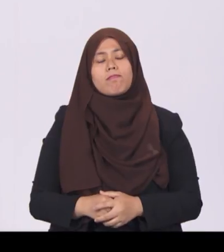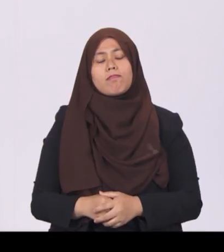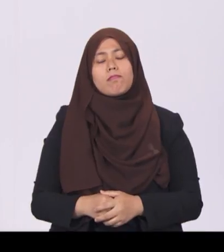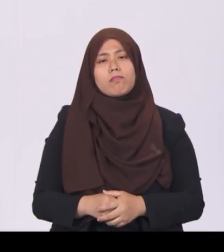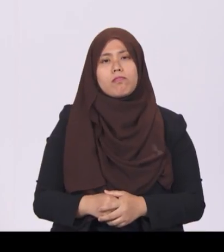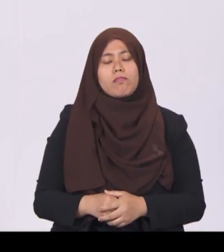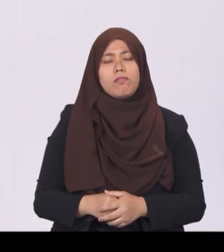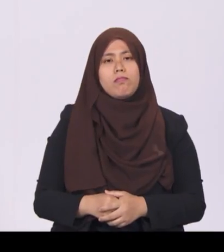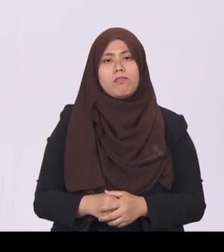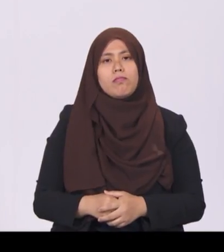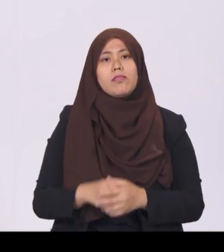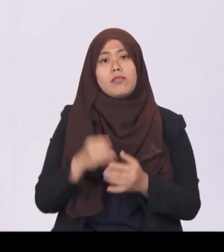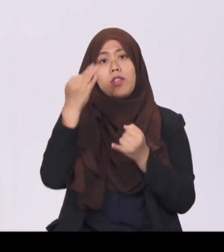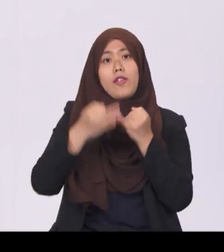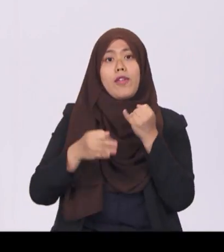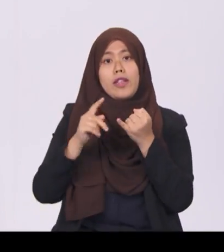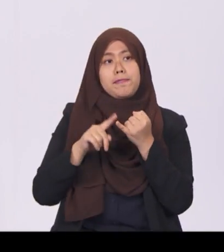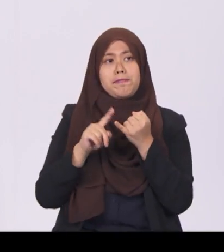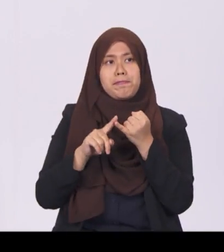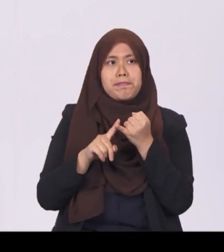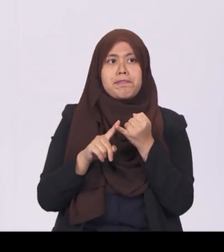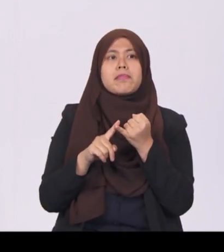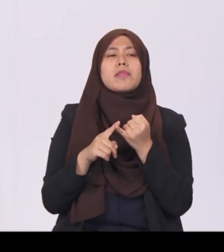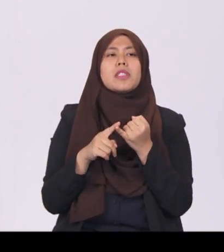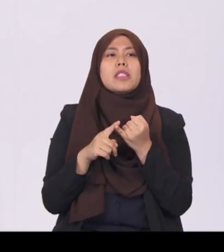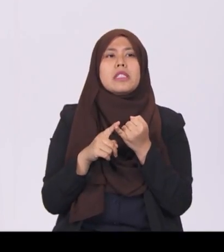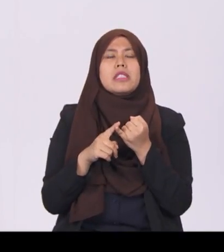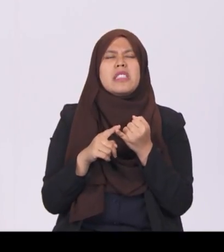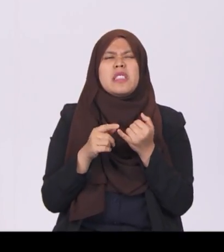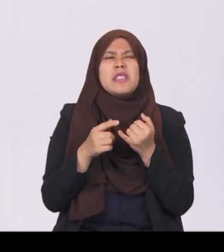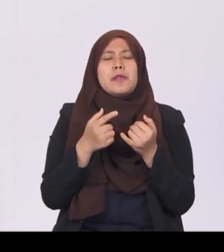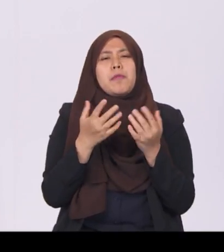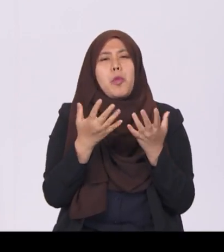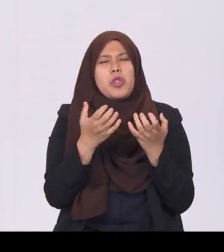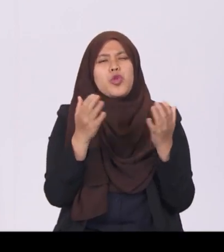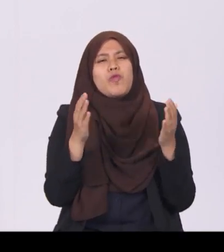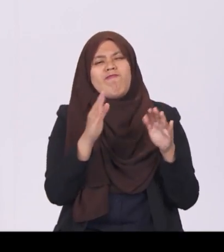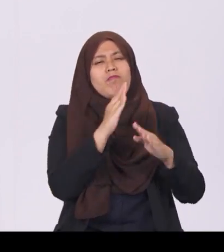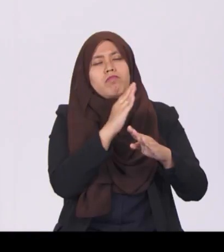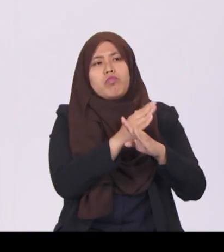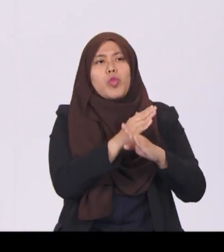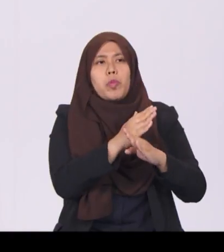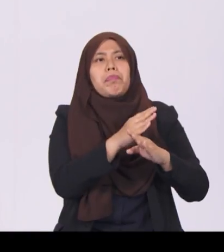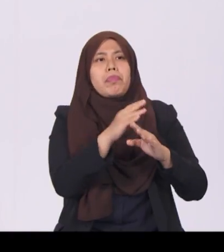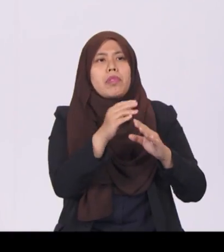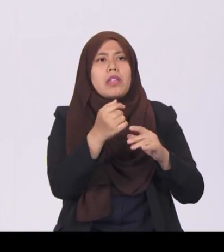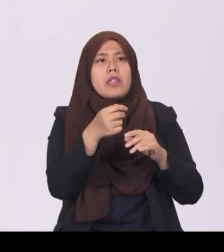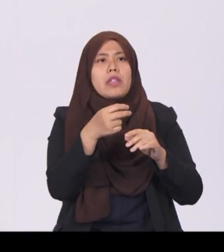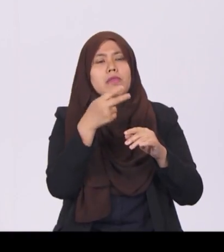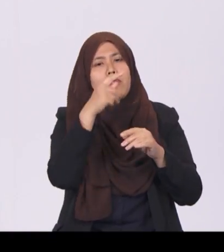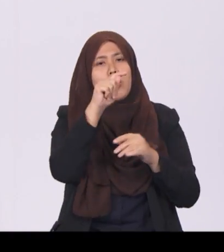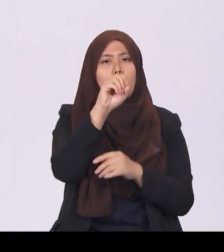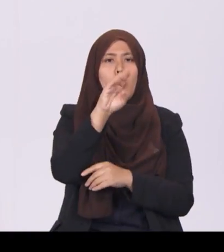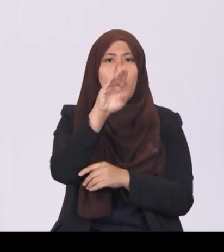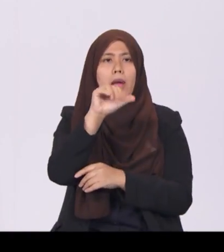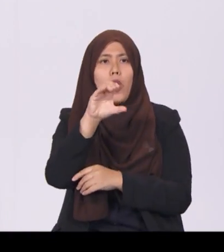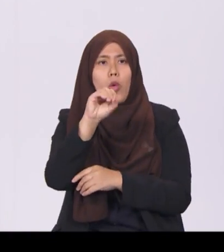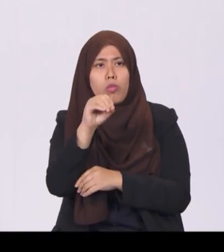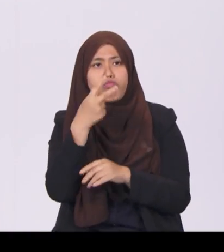Finally, to discourage consumption of tobacco products, I will implement a 10% increase in tobacco